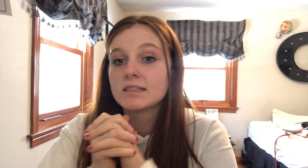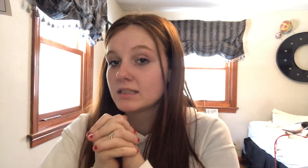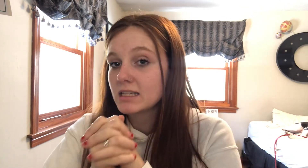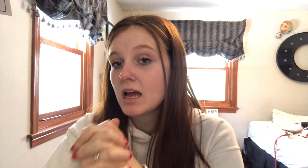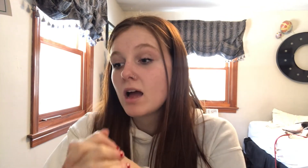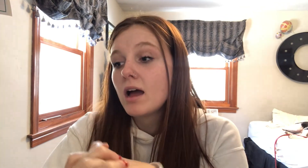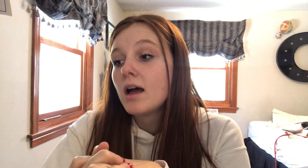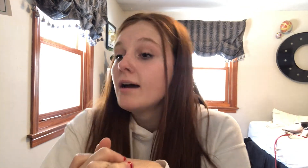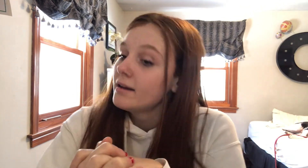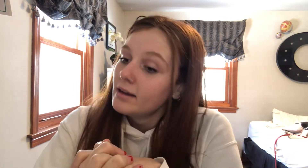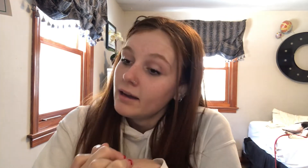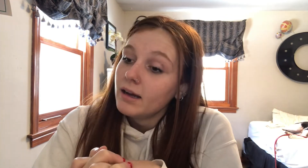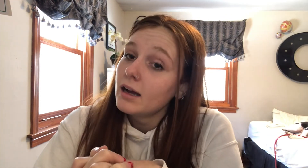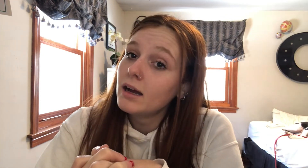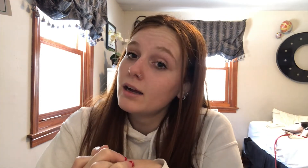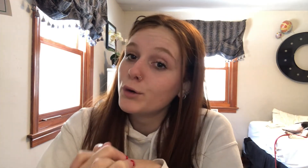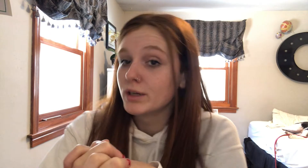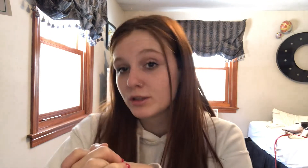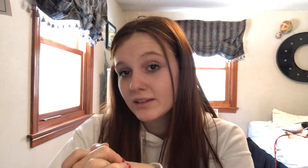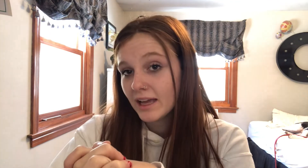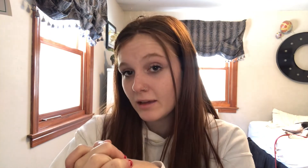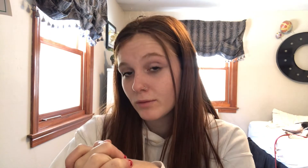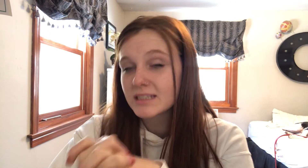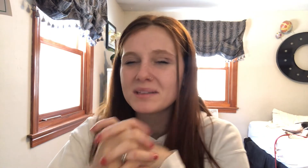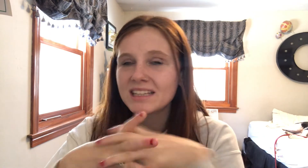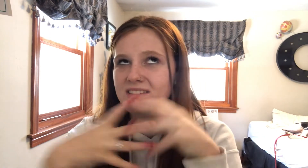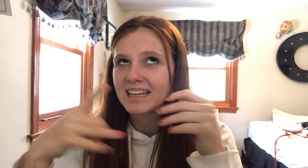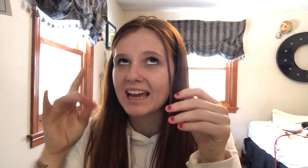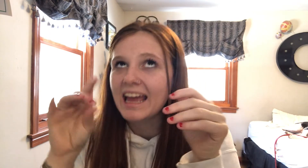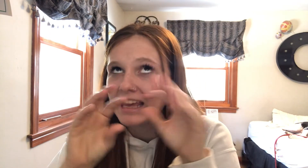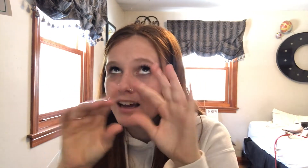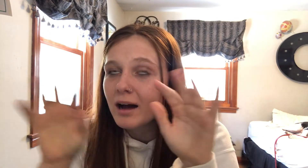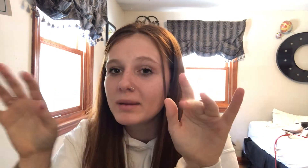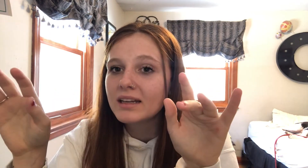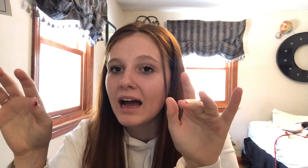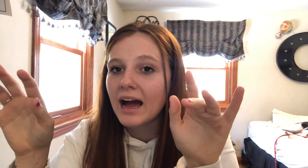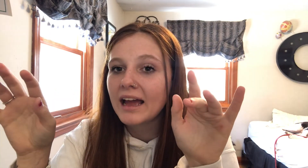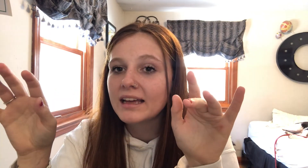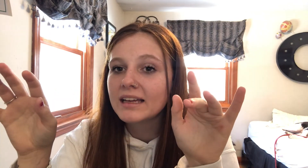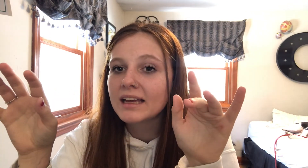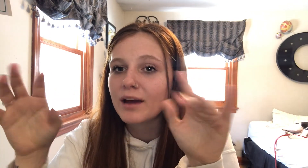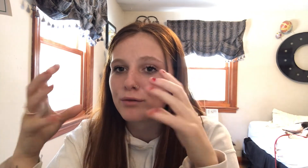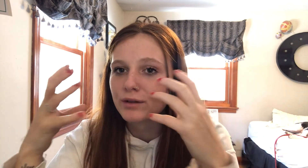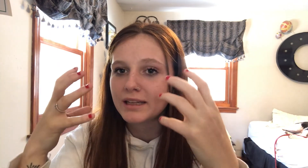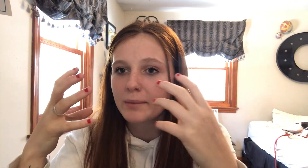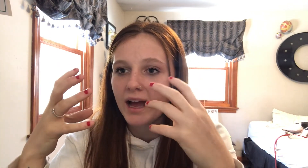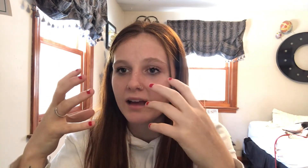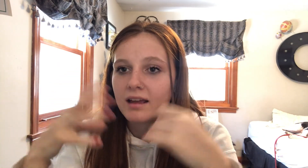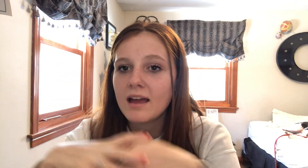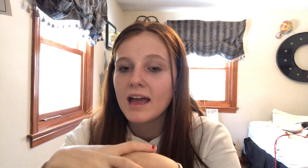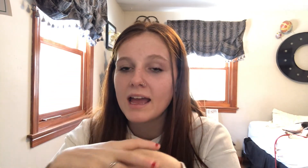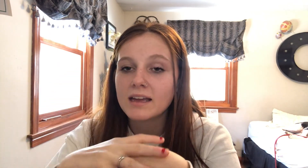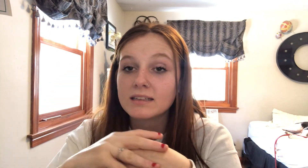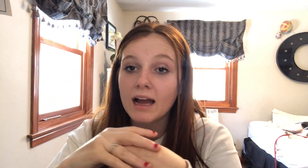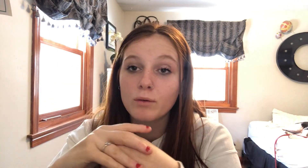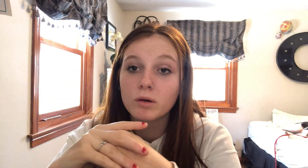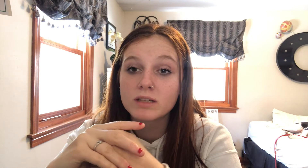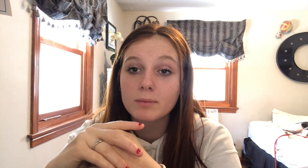when you leave a hate, when someone leaves like a hate comment, I get really mad and I will respond